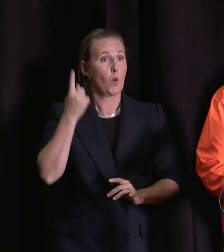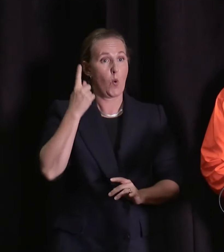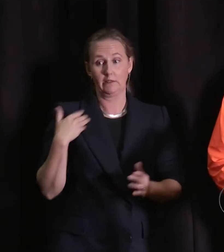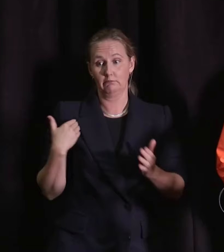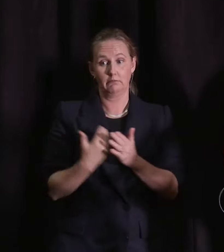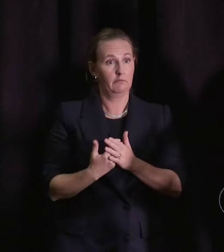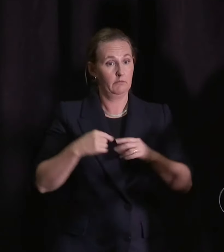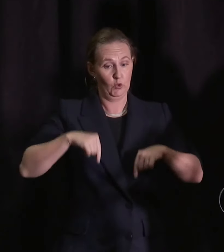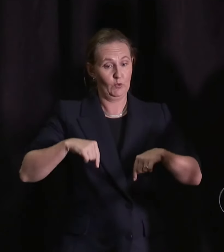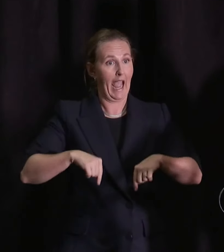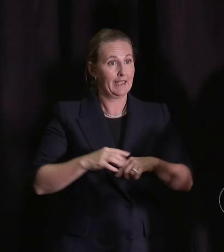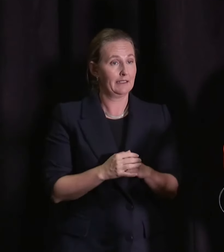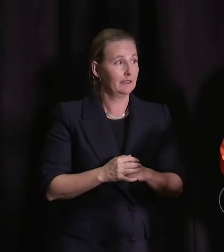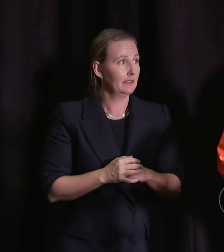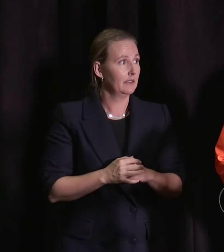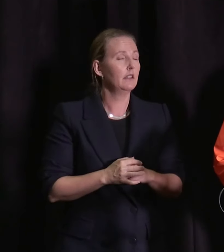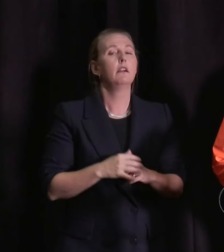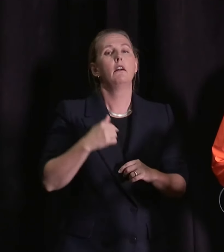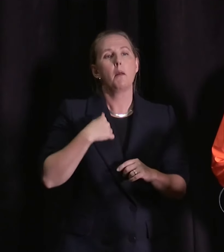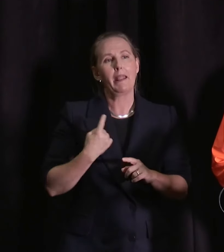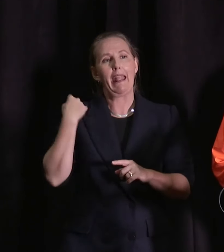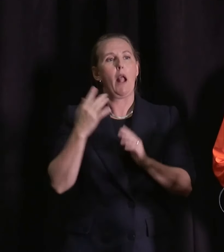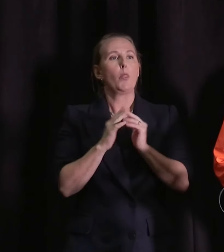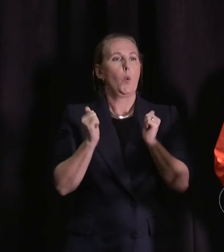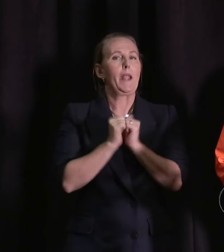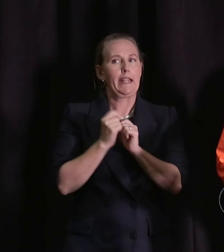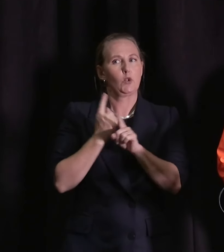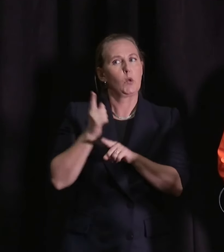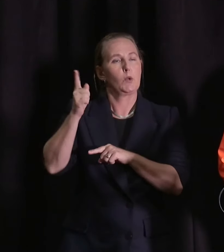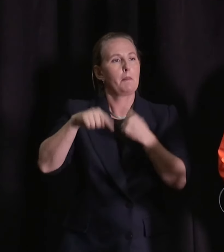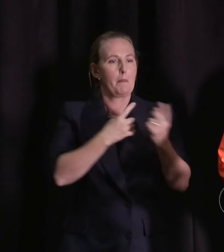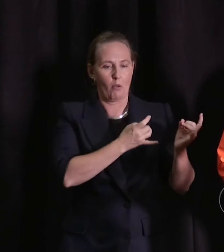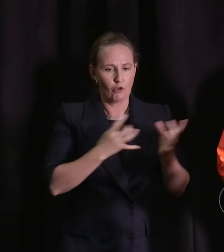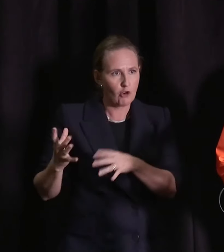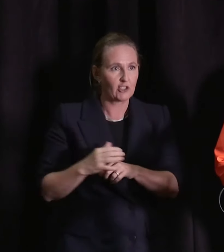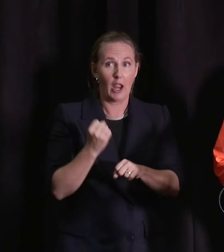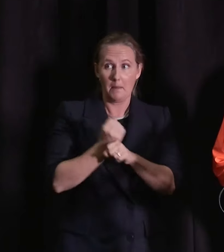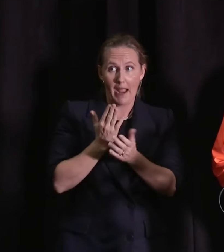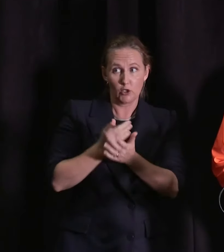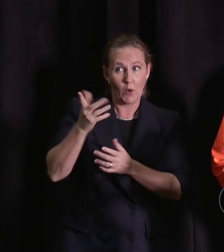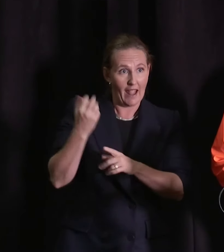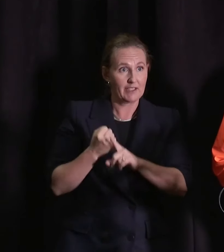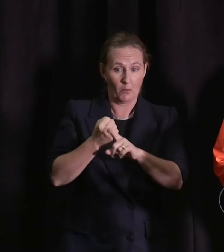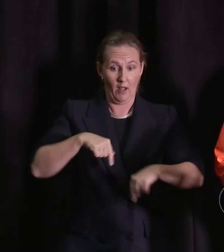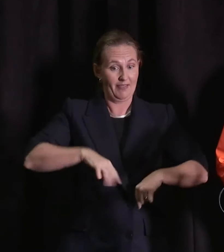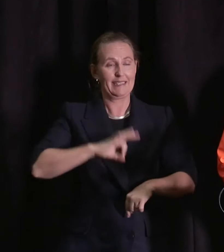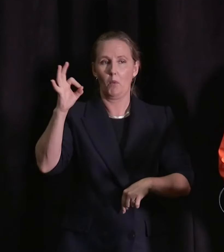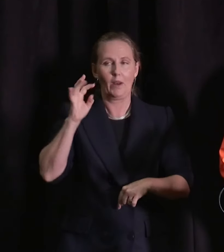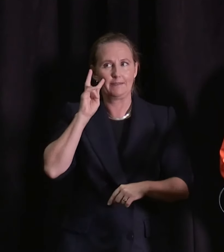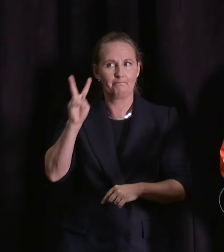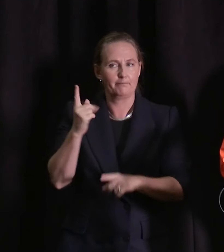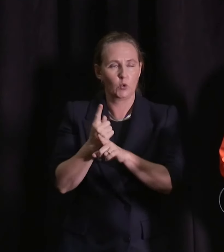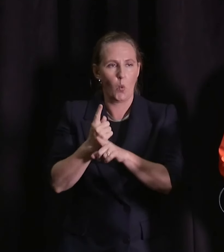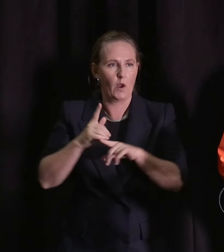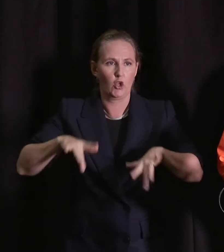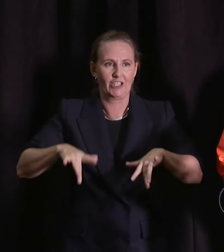I've spoke to him over the weekend around the preparations and made sure that he has had all of the support. I haven't spoken to him this morning but I have spoken to him over